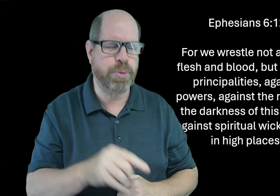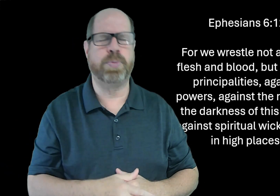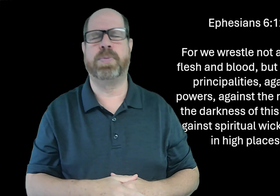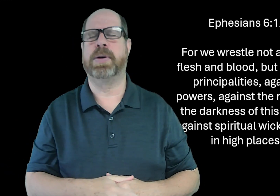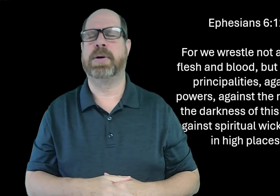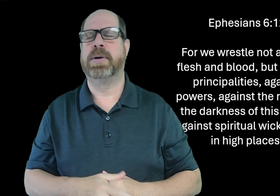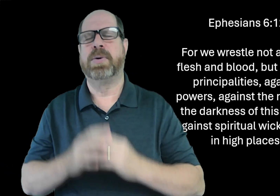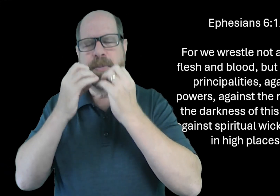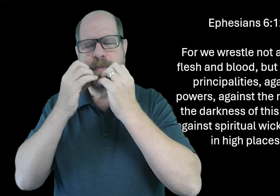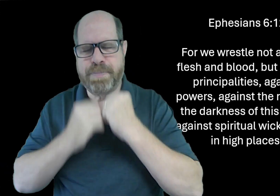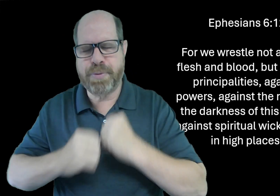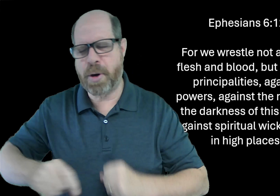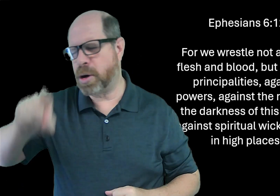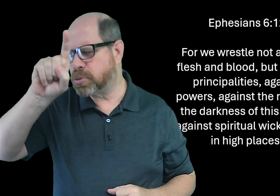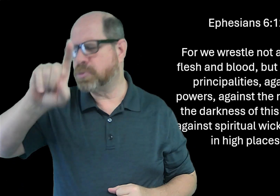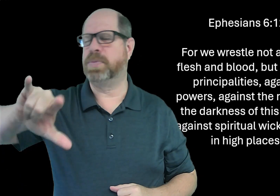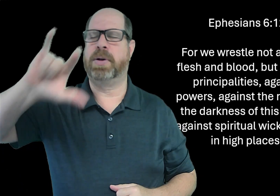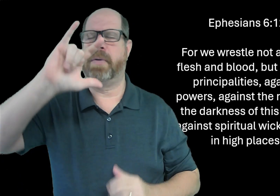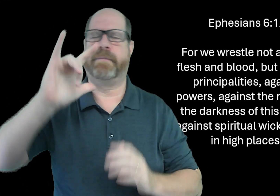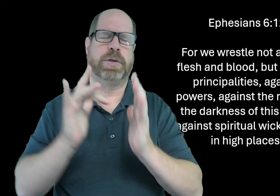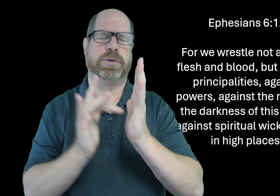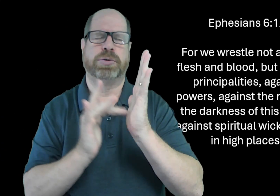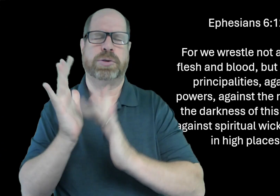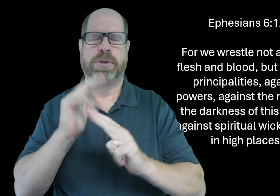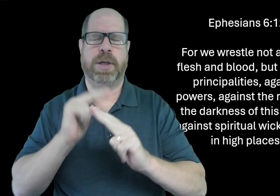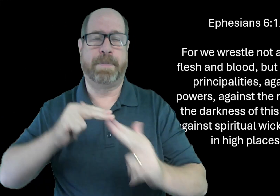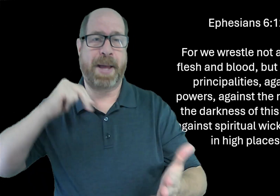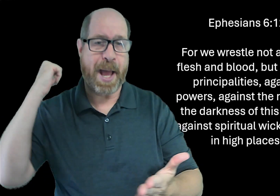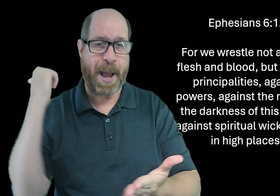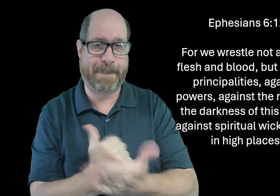God, we know you're with us. You're precious. And we love you. In Jesus' name, amen.